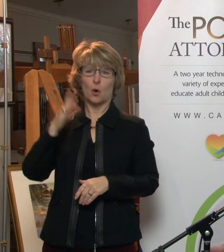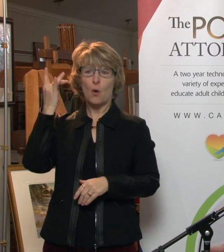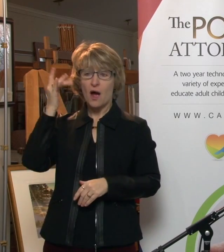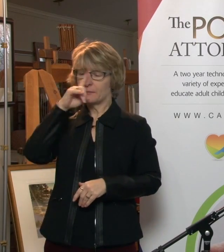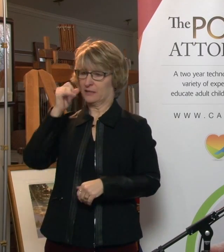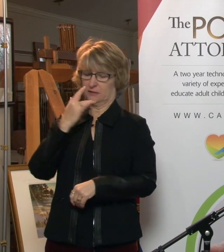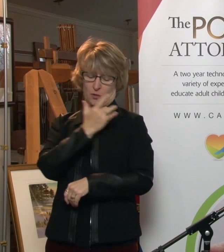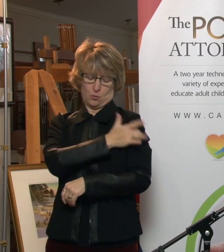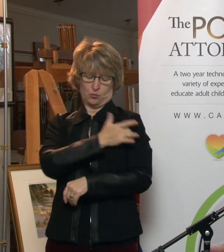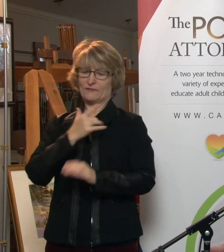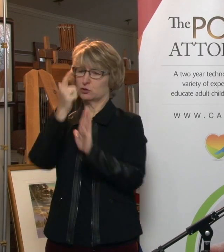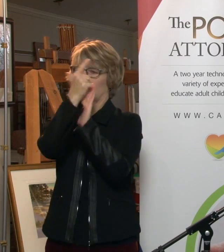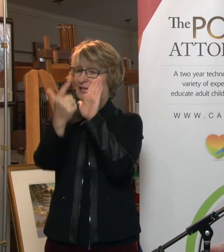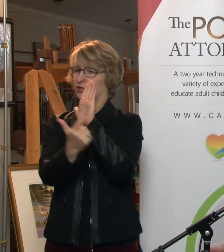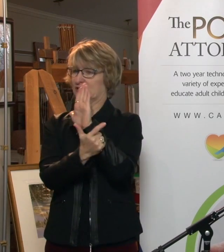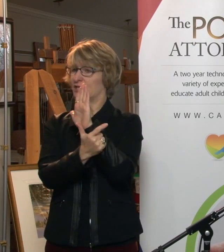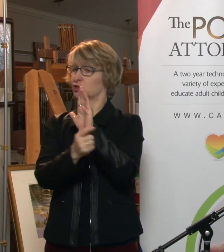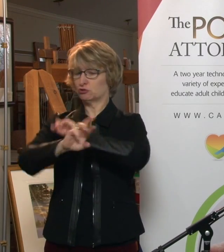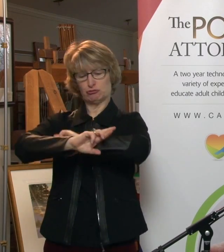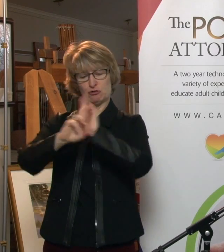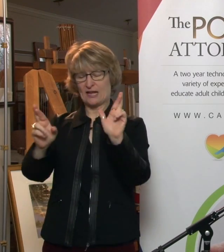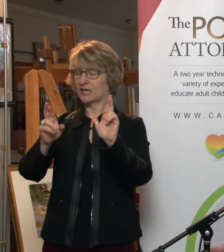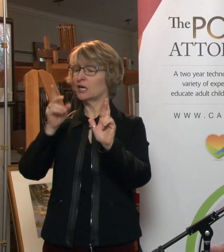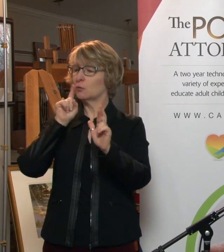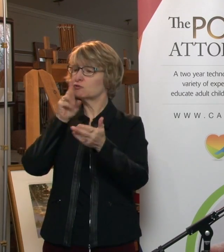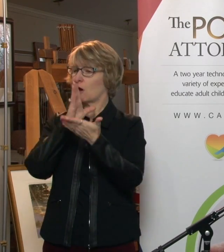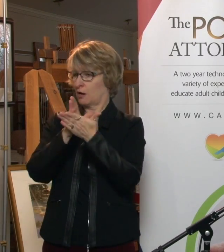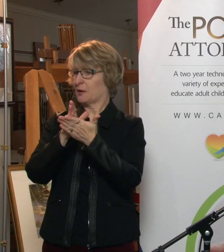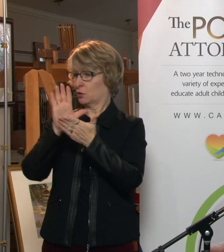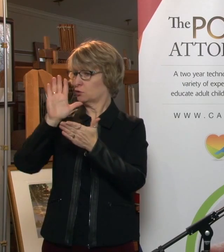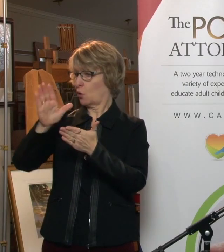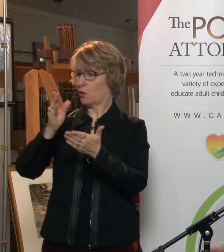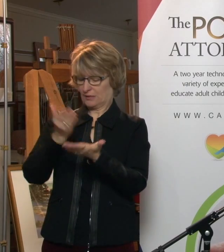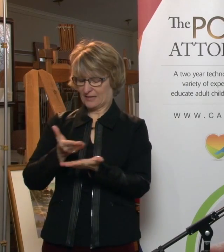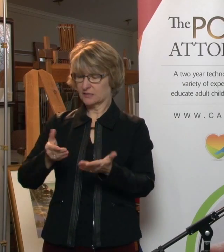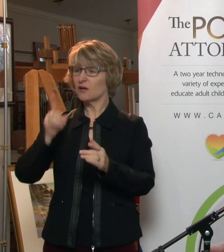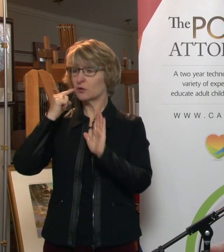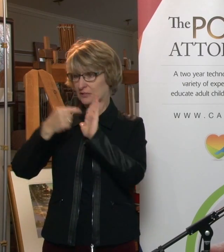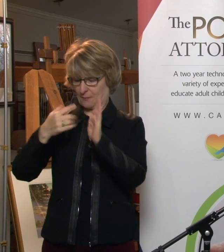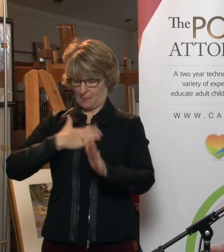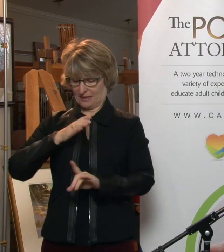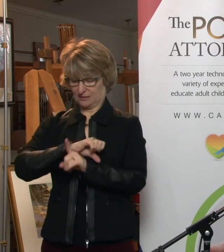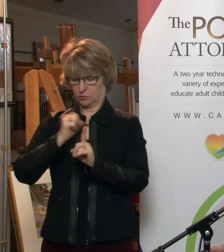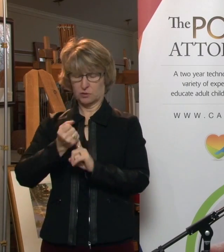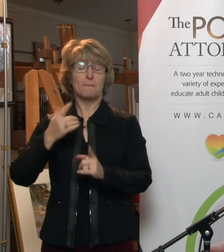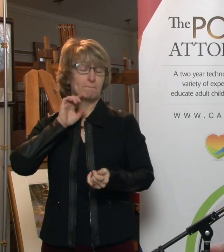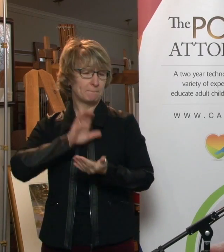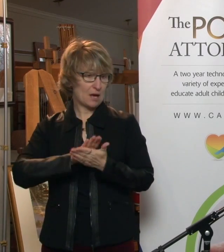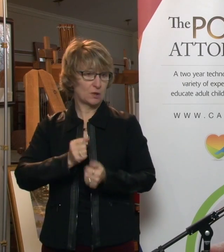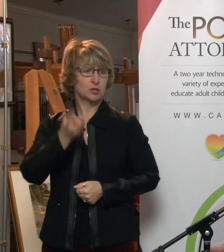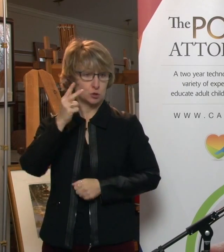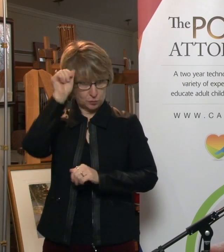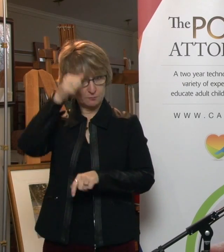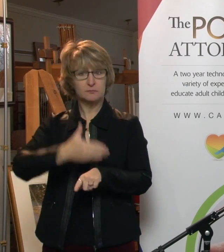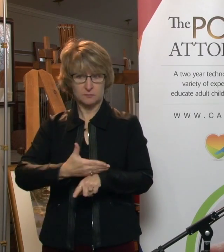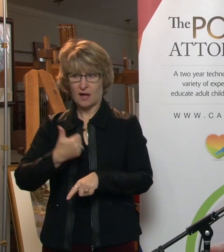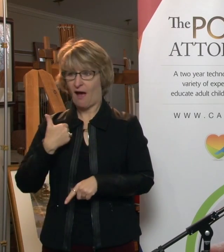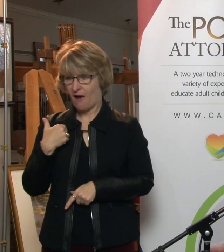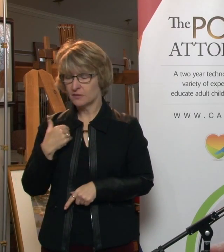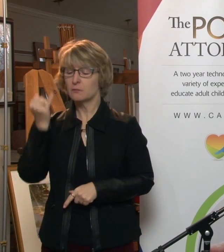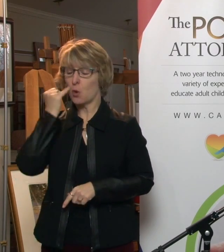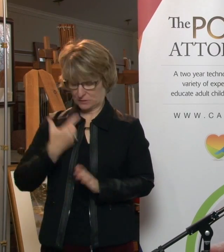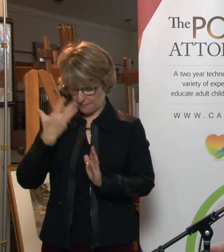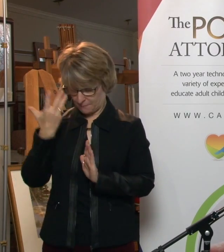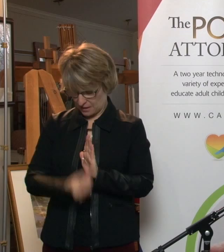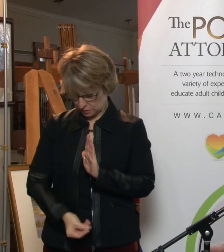legislation that says what will happen to your assets. So I'll take my own situation. I'm married, I have two sons. If I passed away without a will,